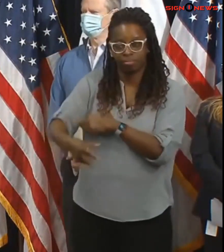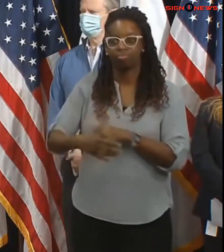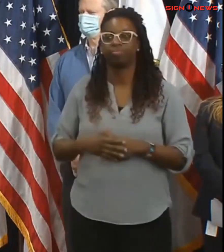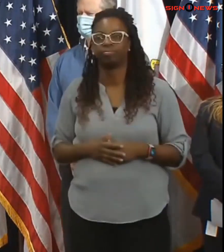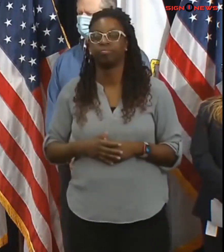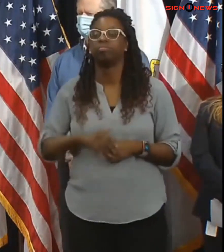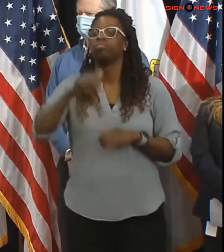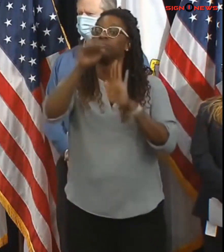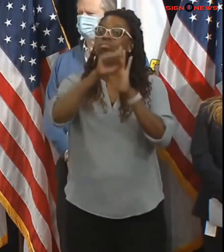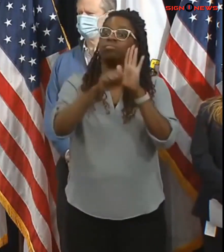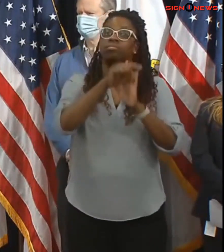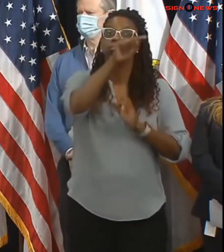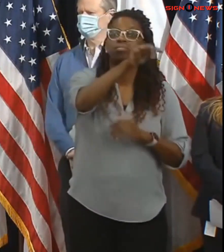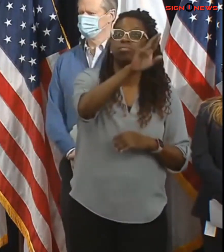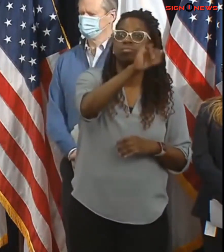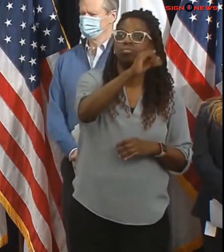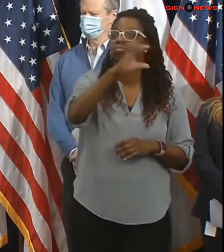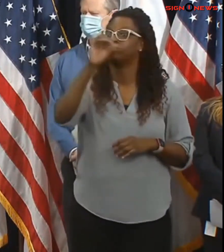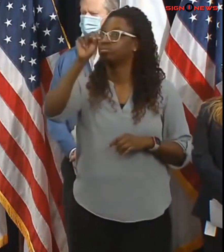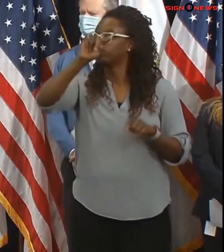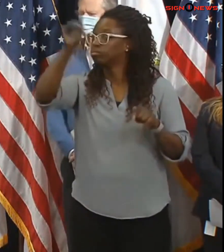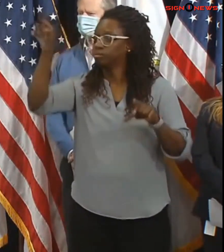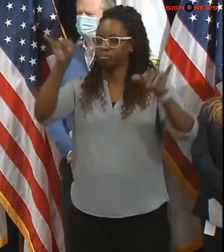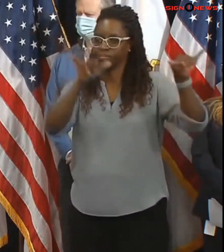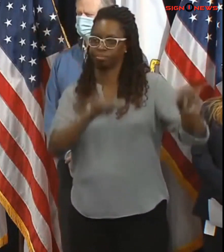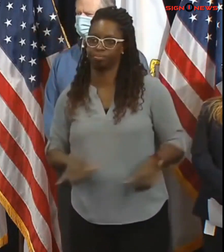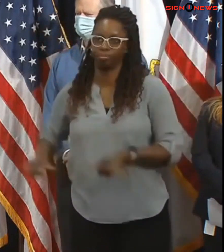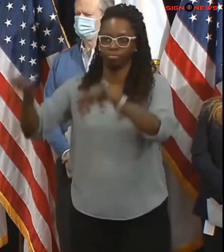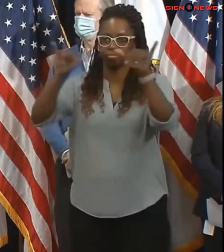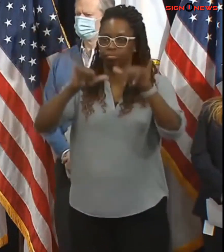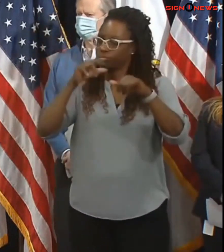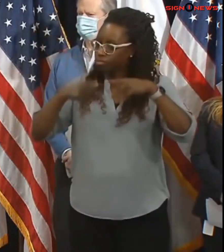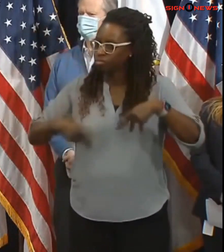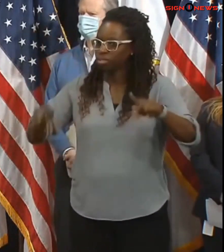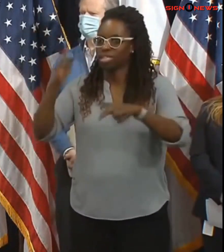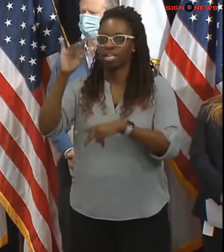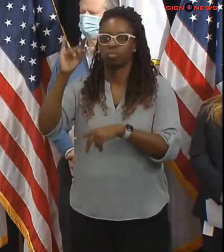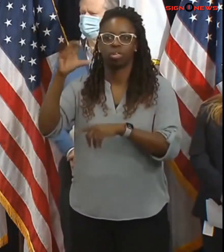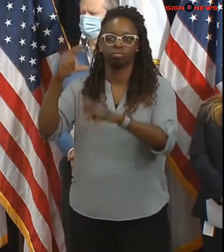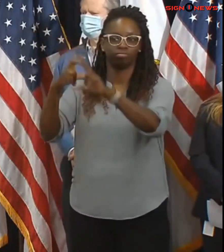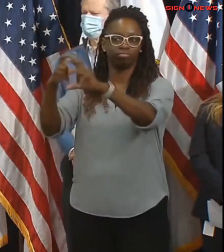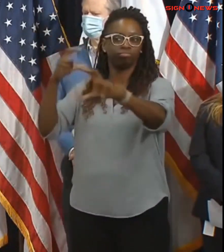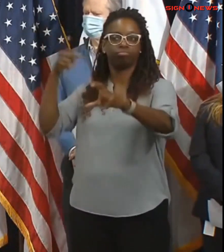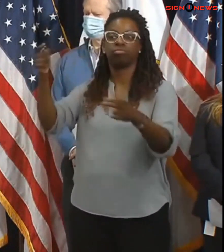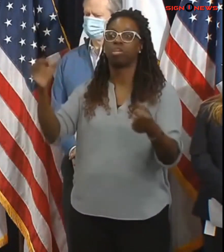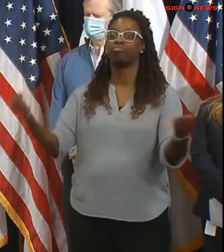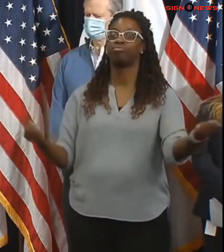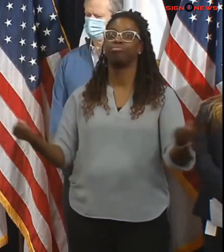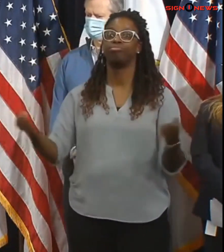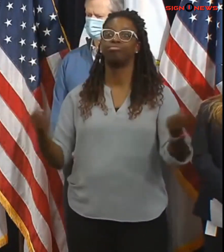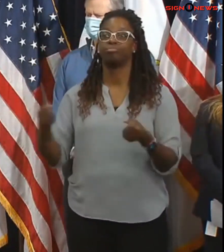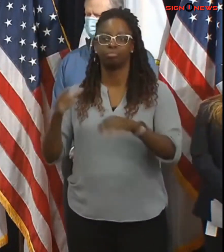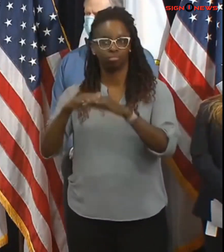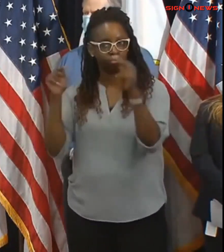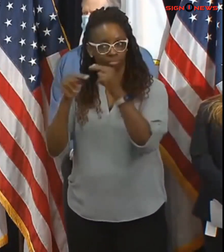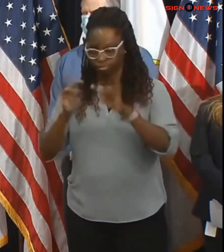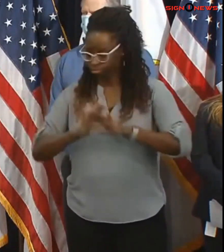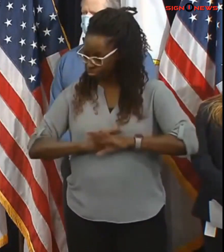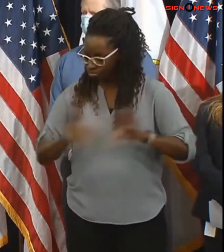urges all trucks to plan and truck drivers to plan accordingly and to stay off the roads to allow crews to work